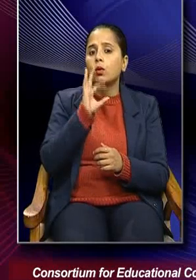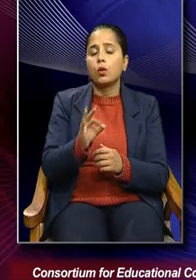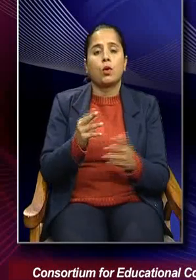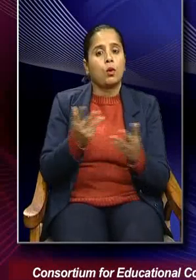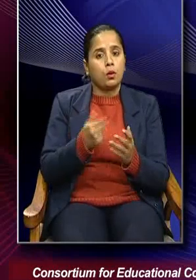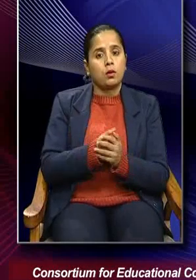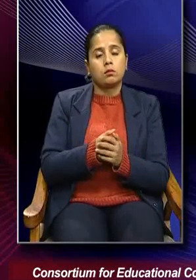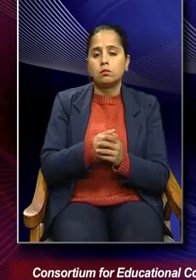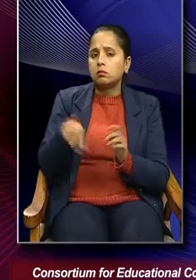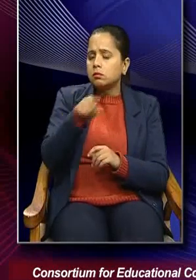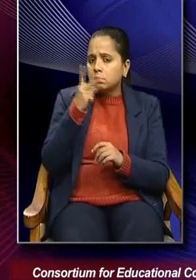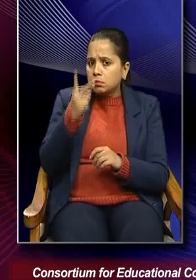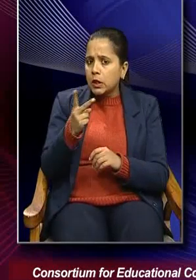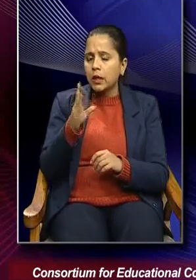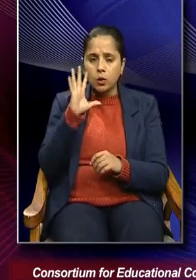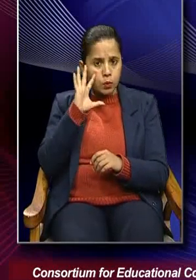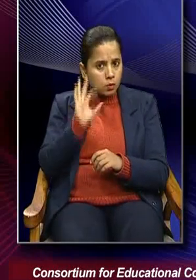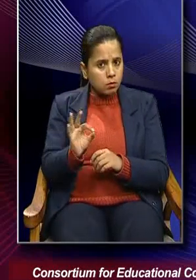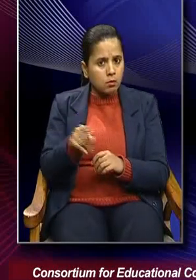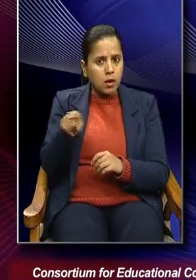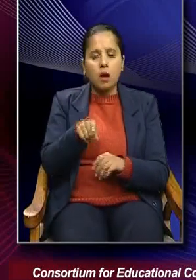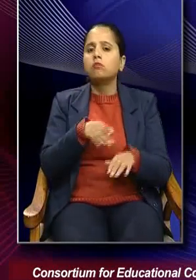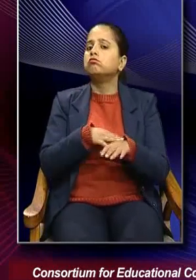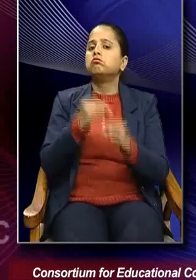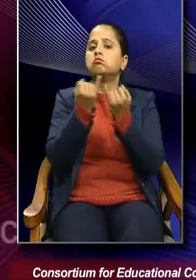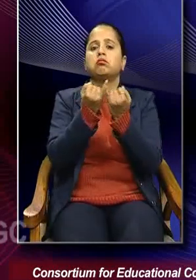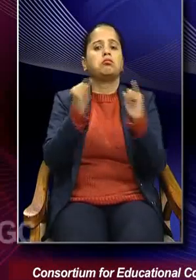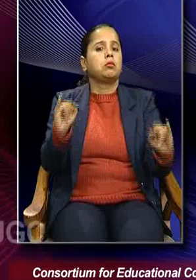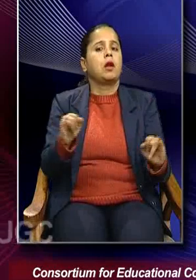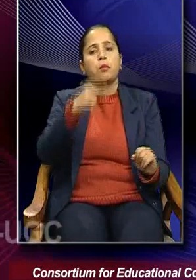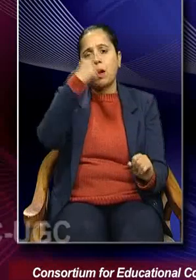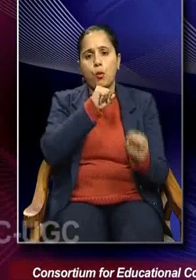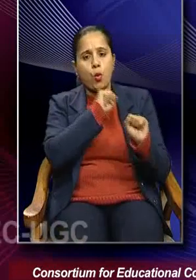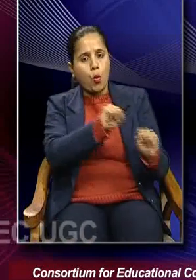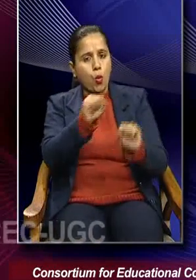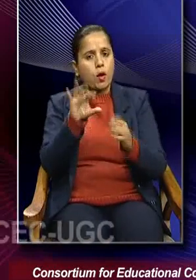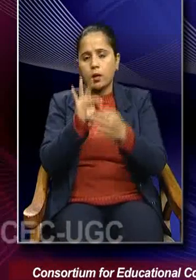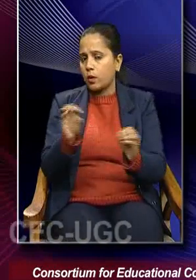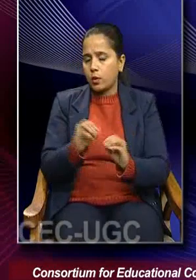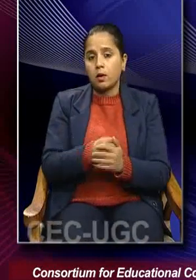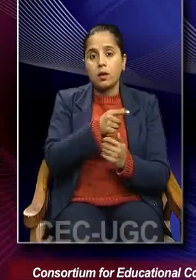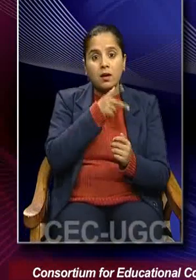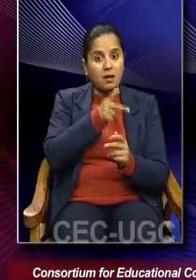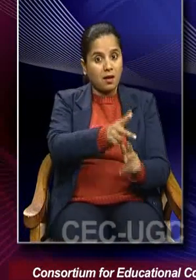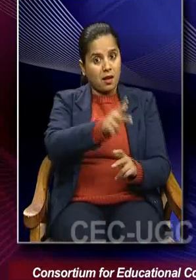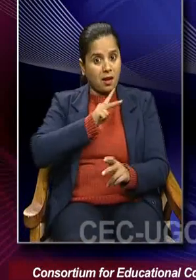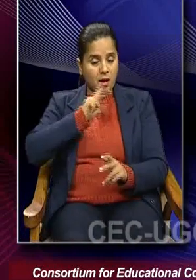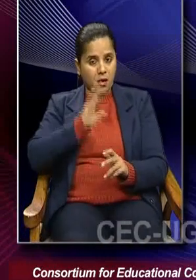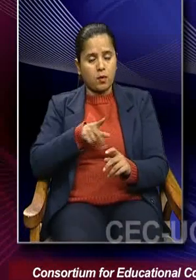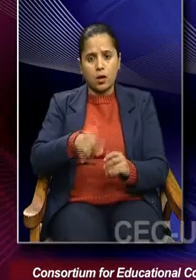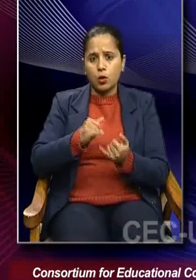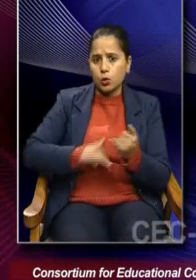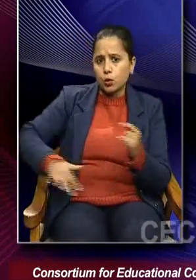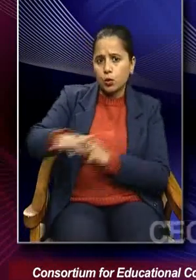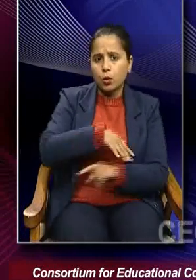which is kind of independent of individuals. So, when he tells us that sociology